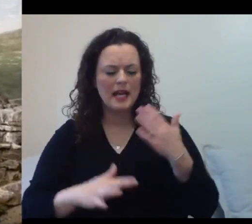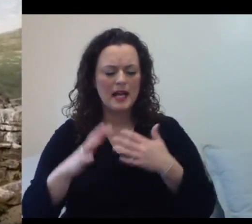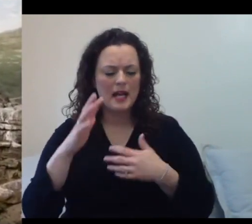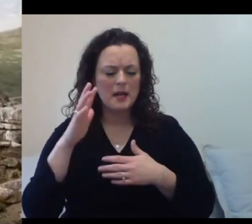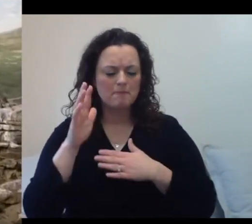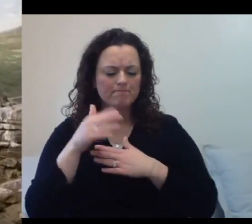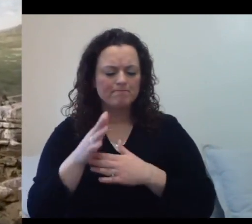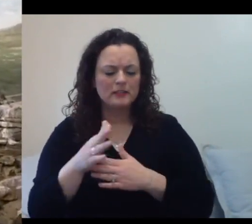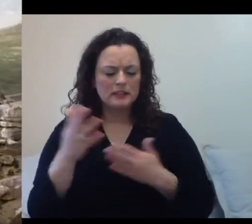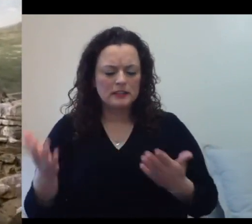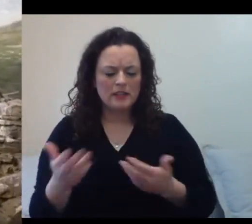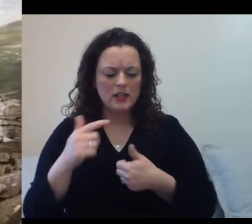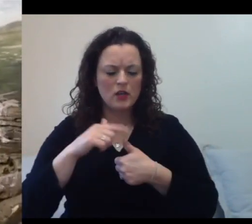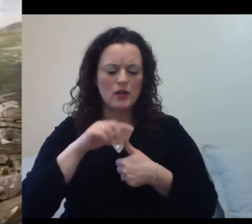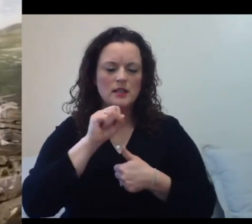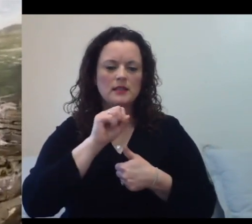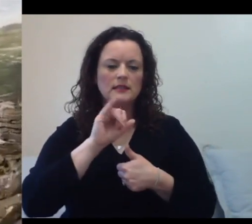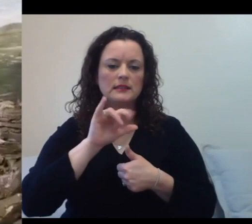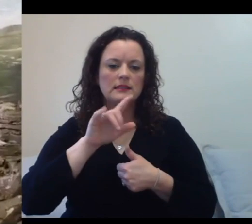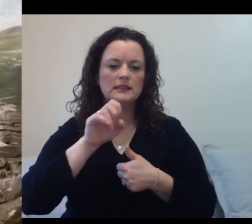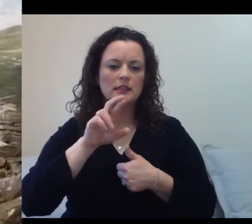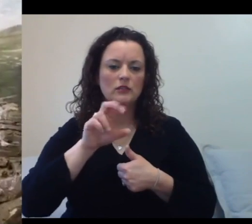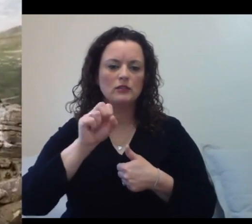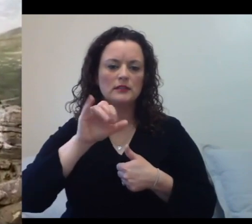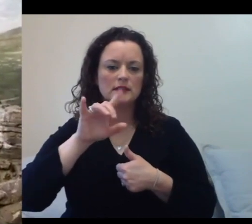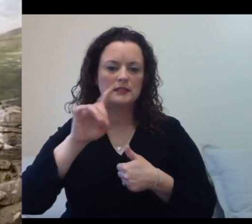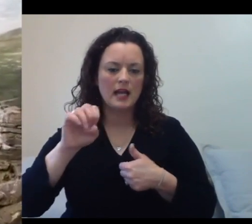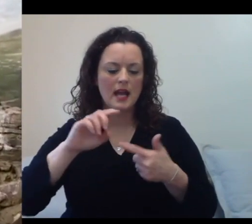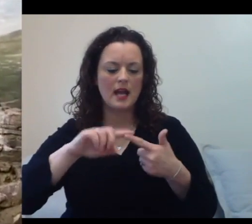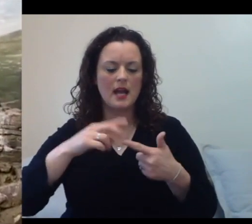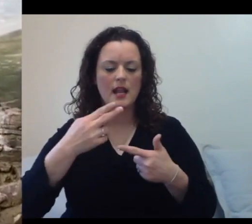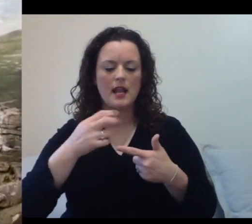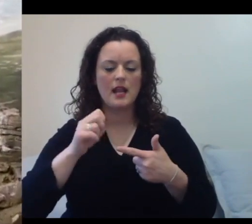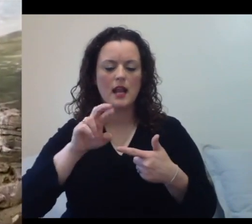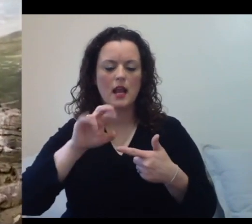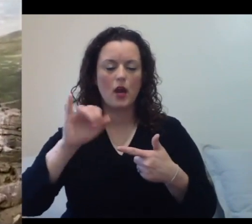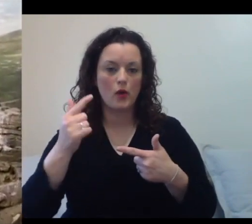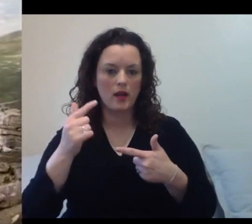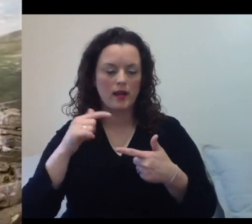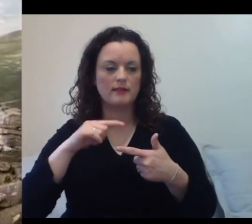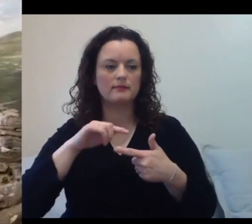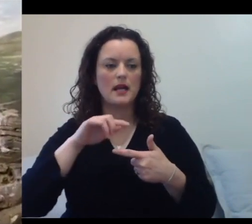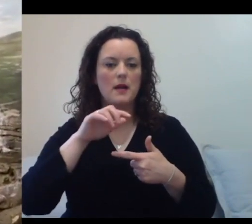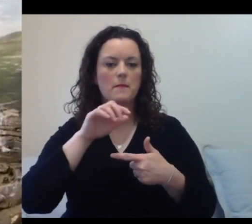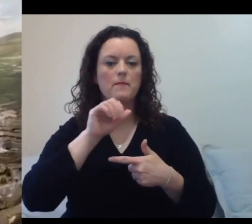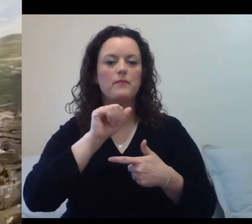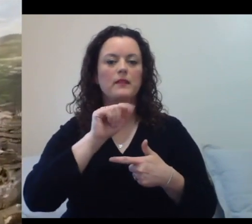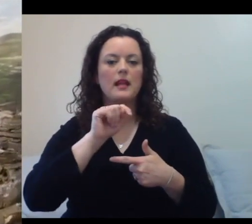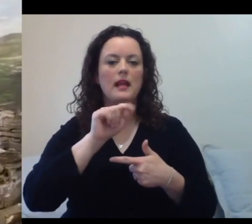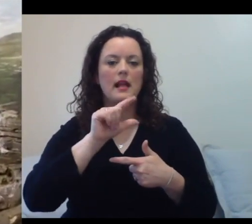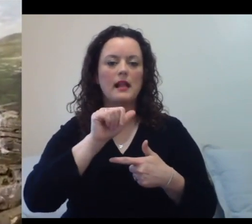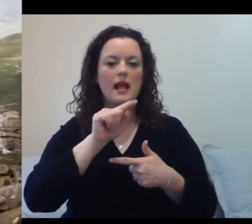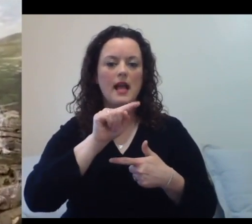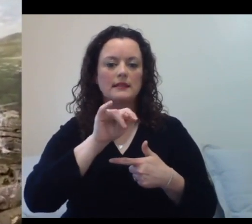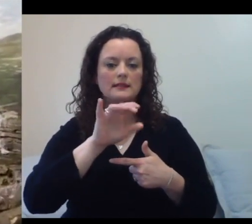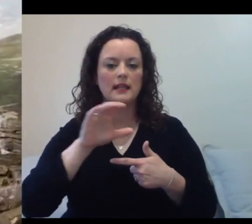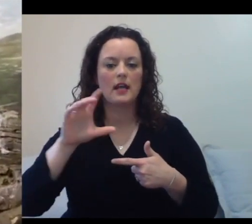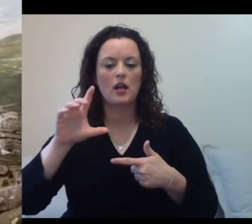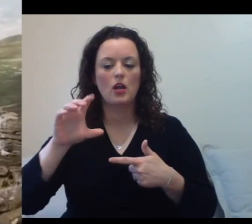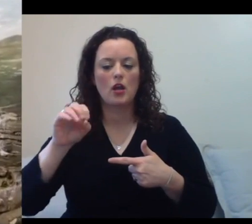silversides, feeding out herring. We're feeding out Atlantic herring and cod bait herring. We sometimes feed out capelin. We sometimes feed out mackerel.